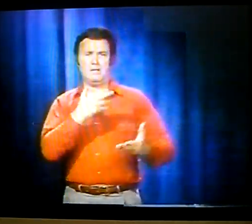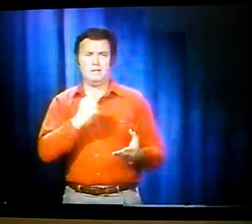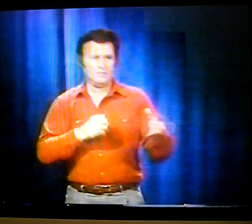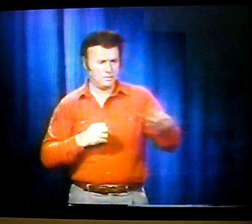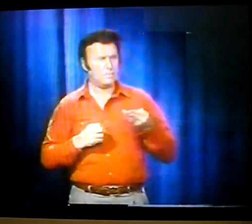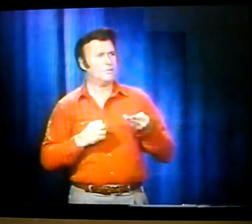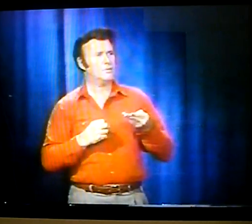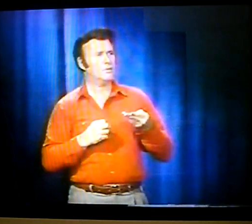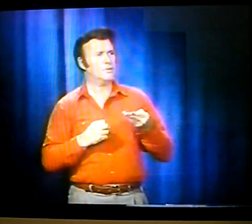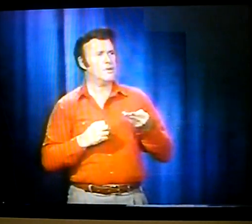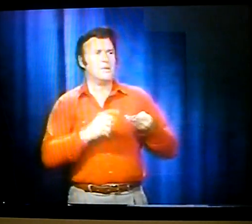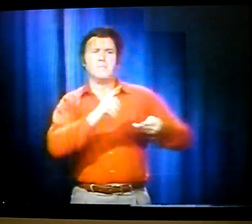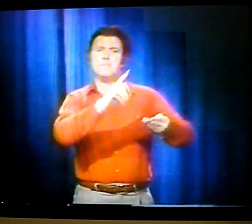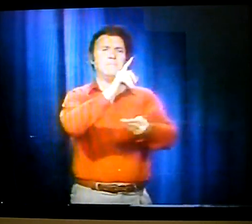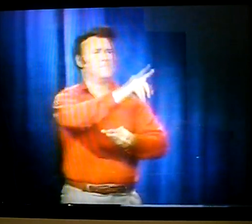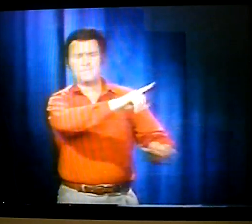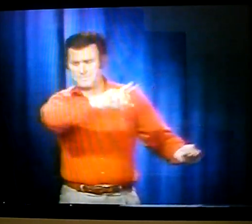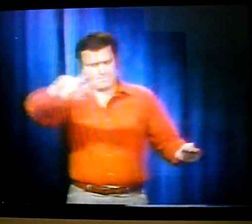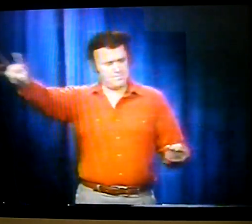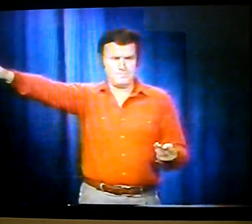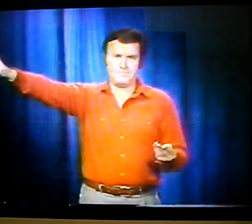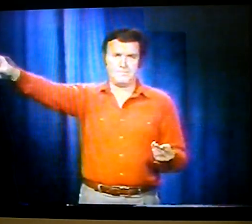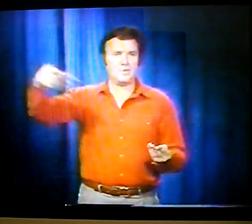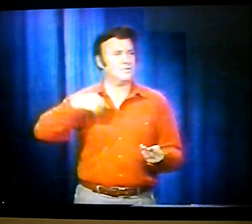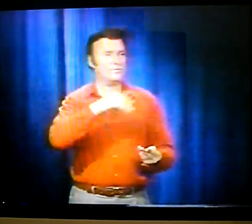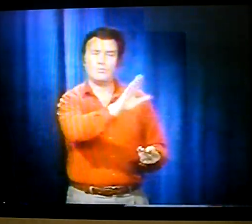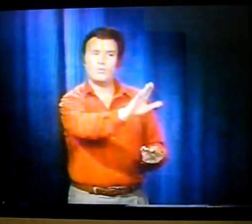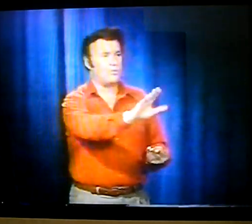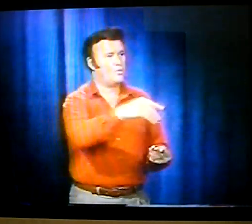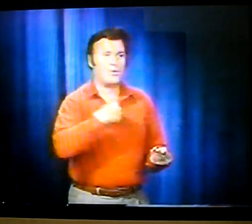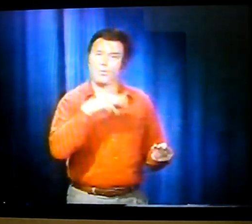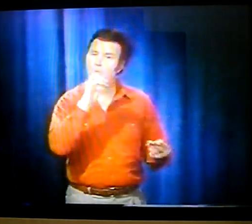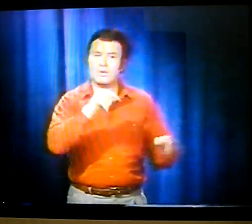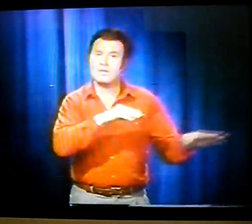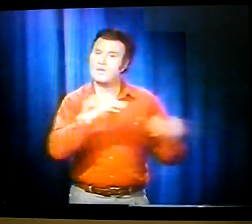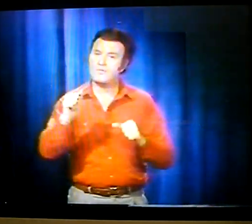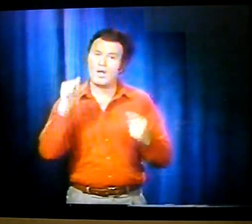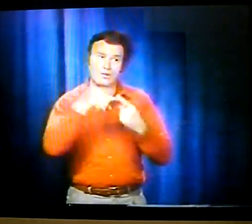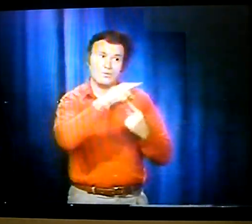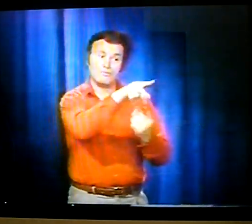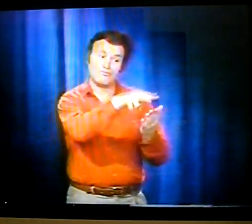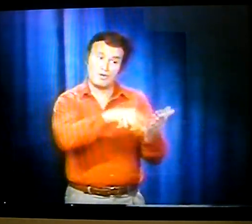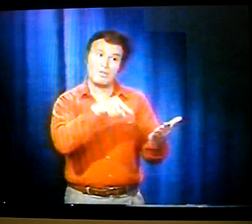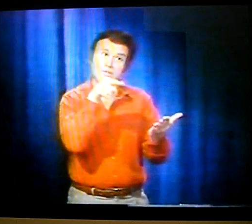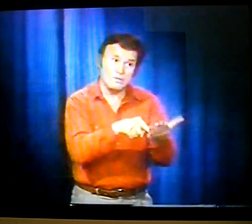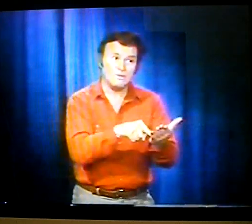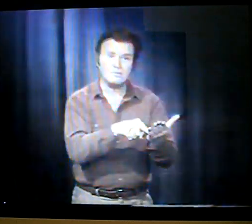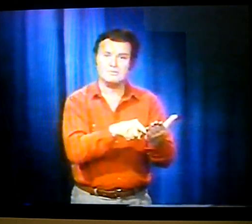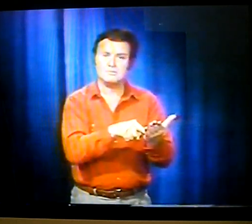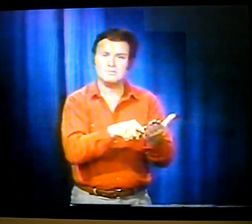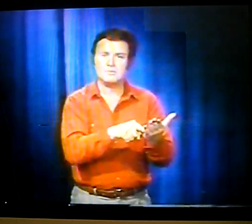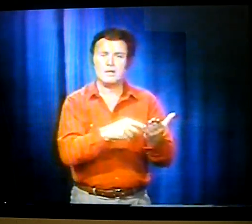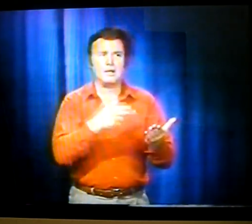handed it to the foreman, and he took it, and he instructed me to leave. I said, oh, no, no. I want you to read this.